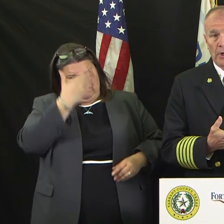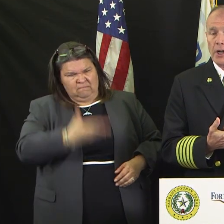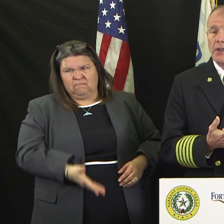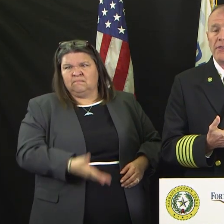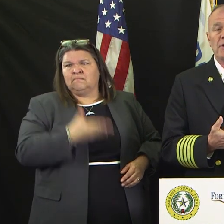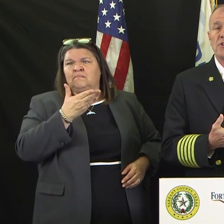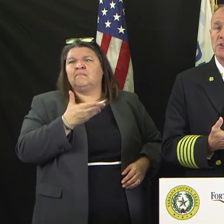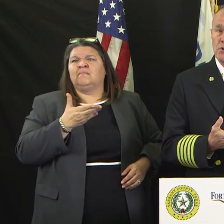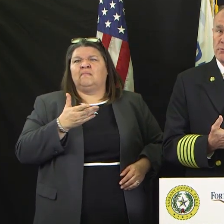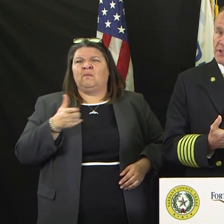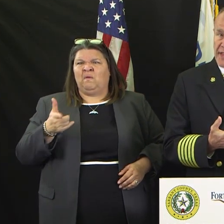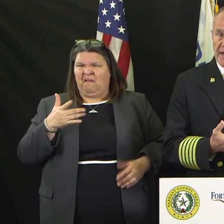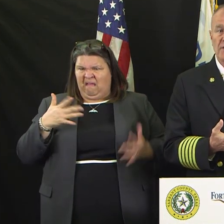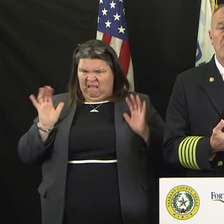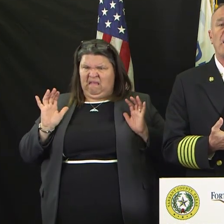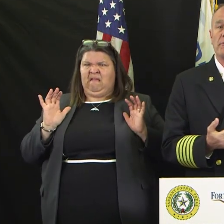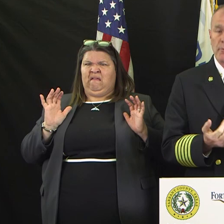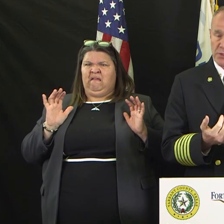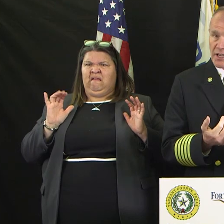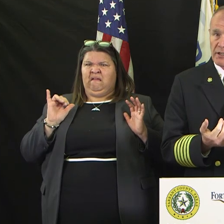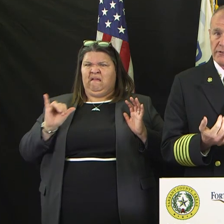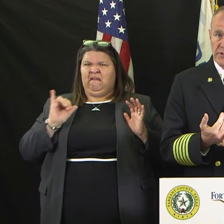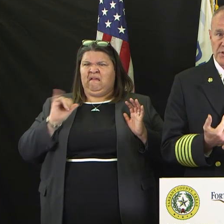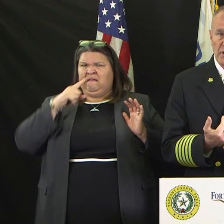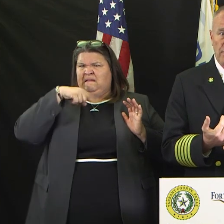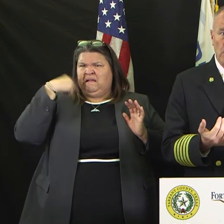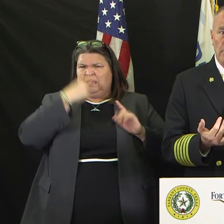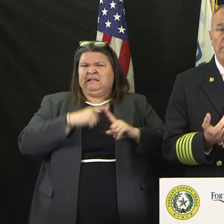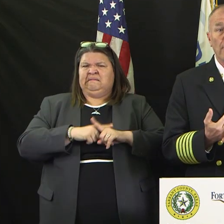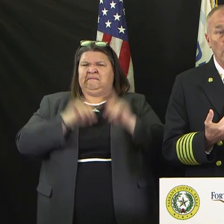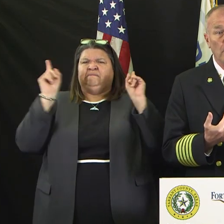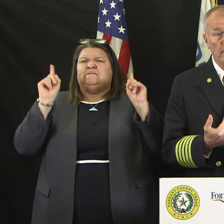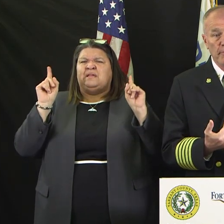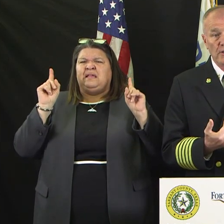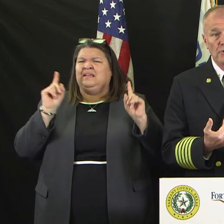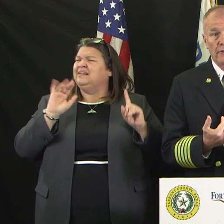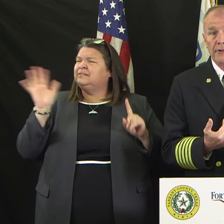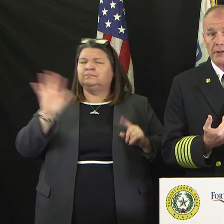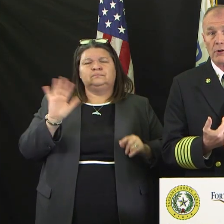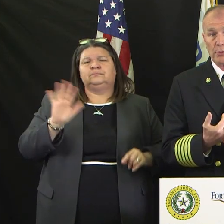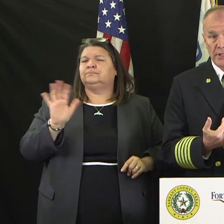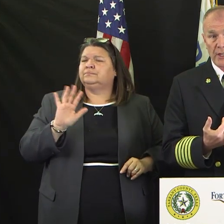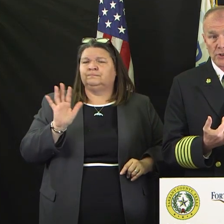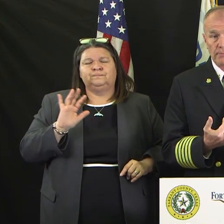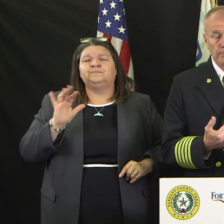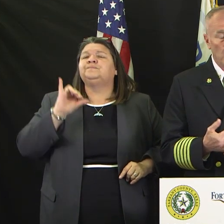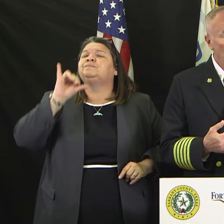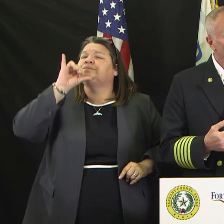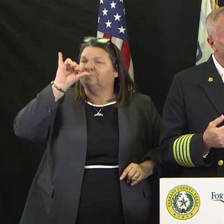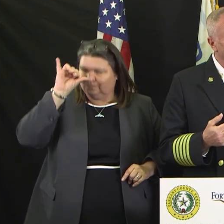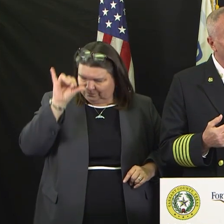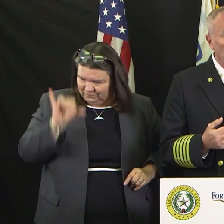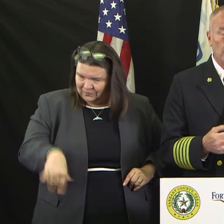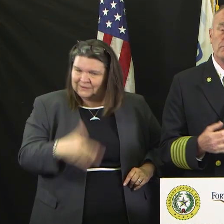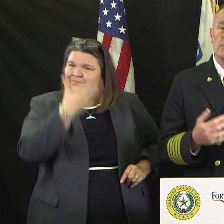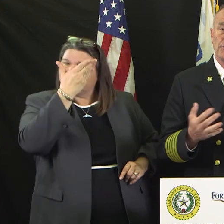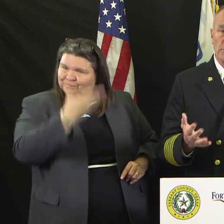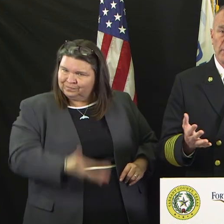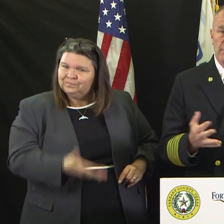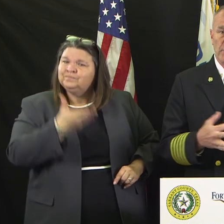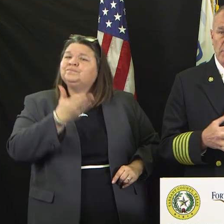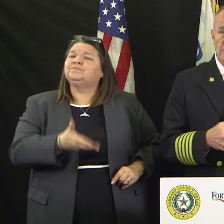your door, then assume that that is not a representative of the city of Fort Worth or of MedStar for your own protection. However,